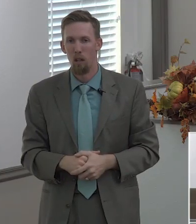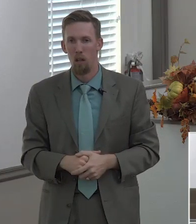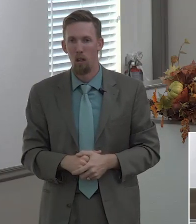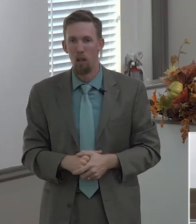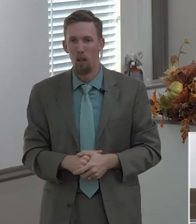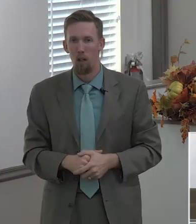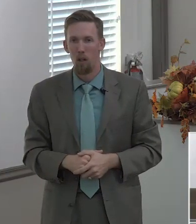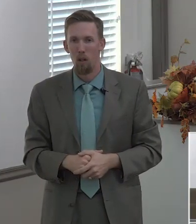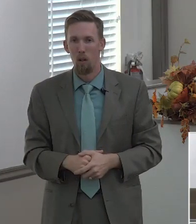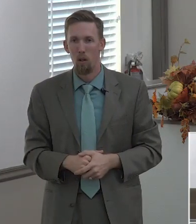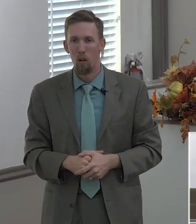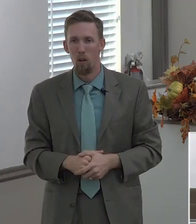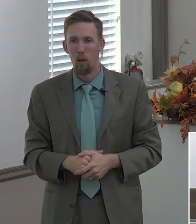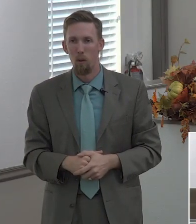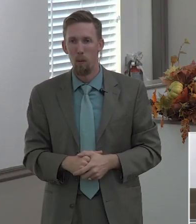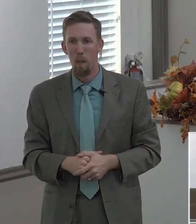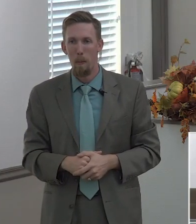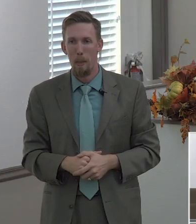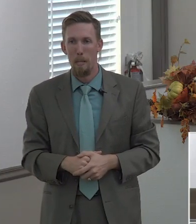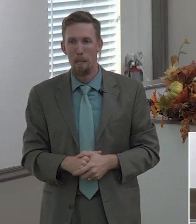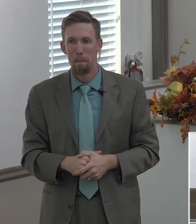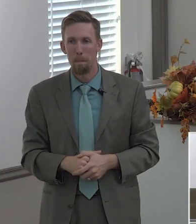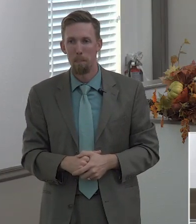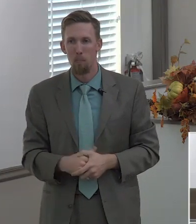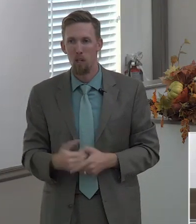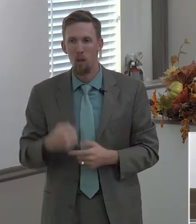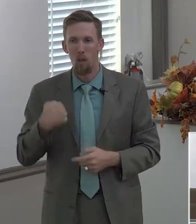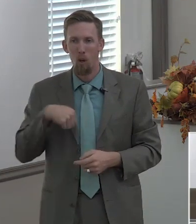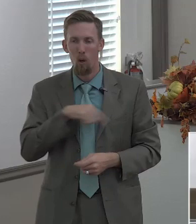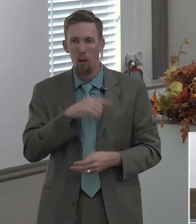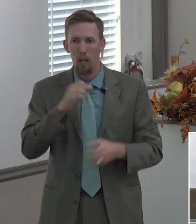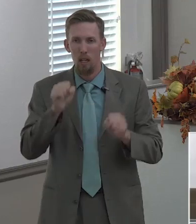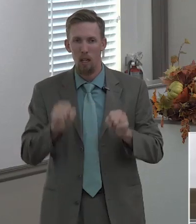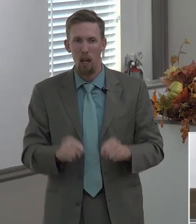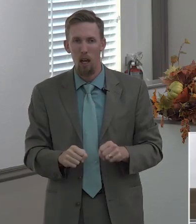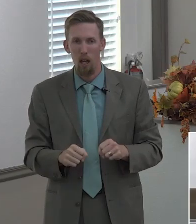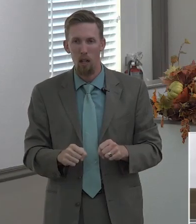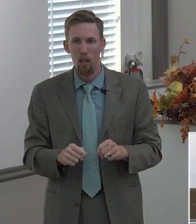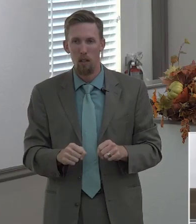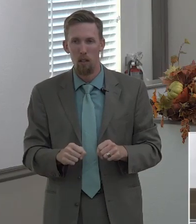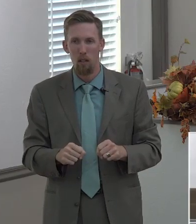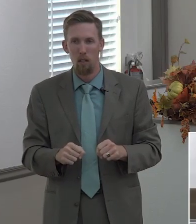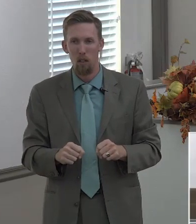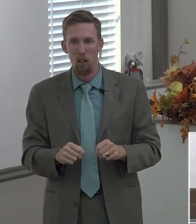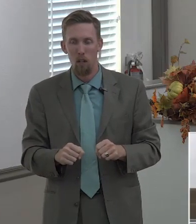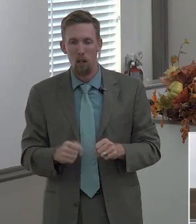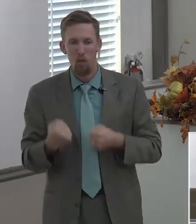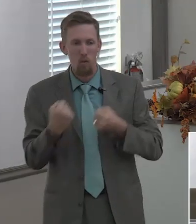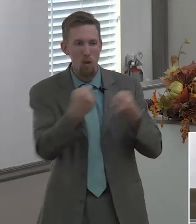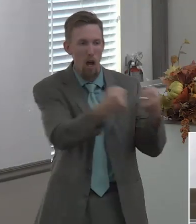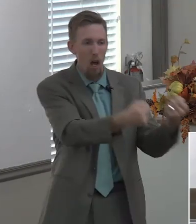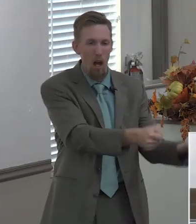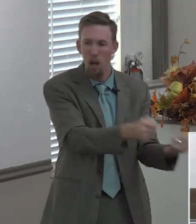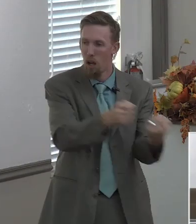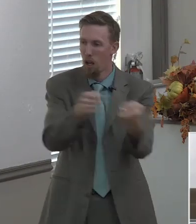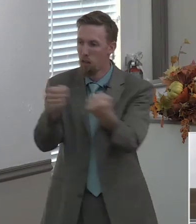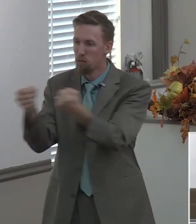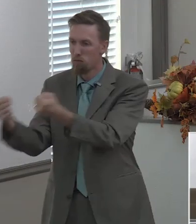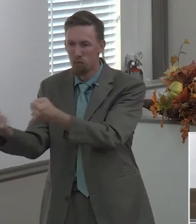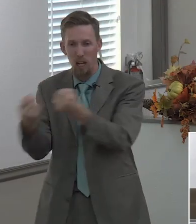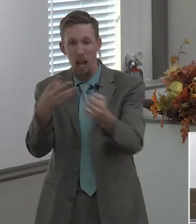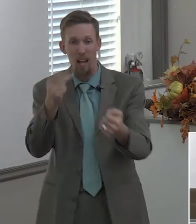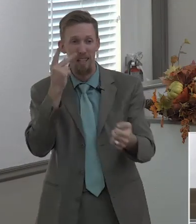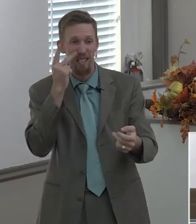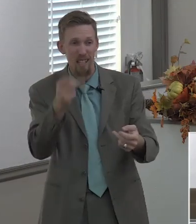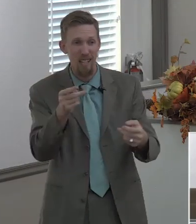go across america and we can drive past church buildings that